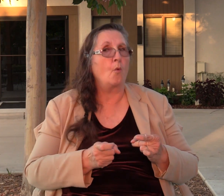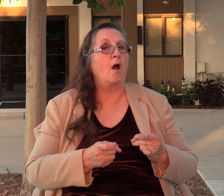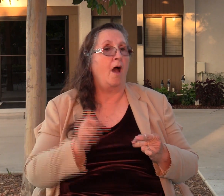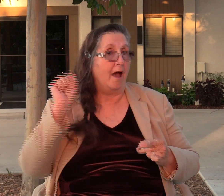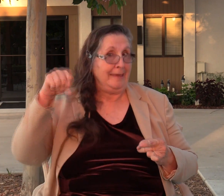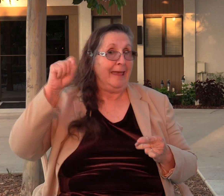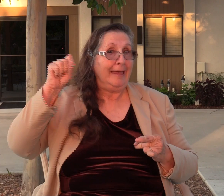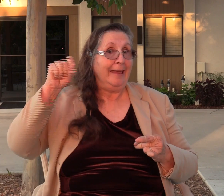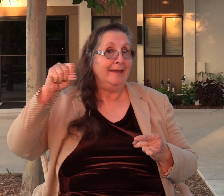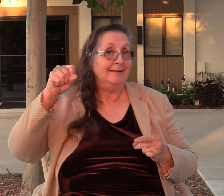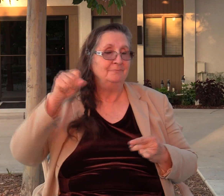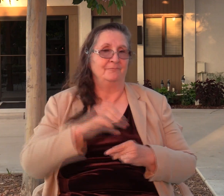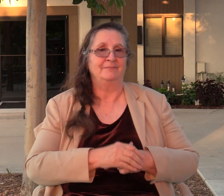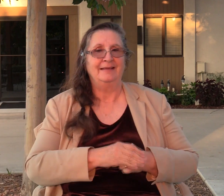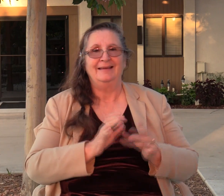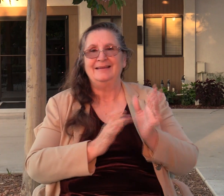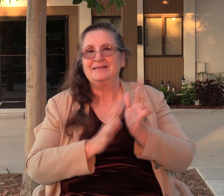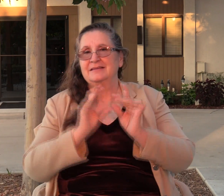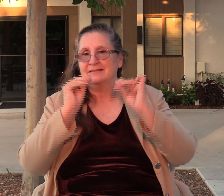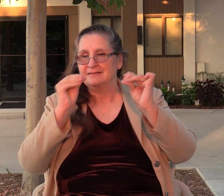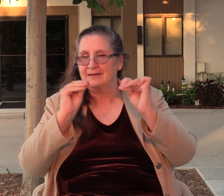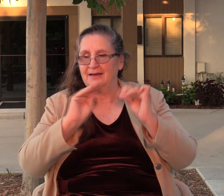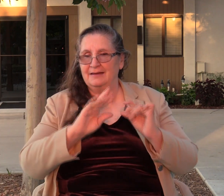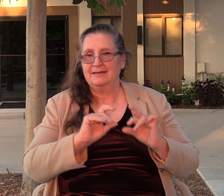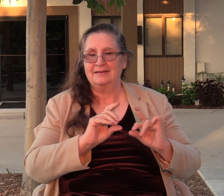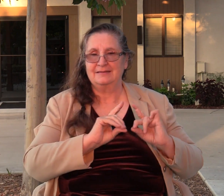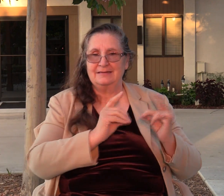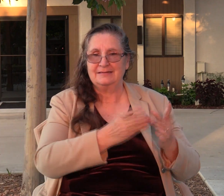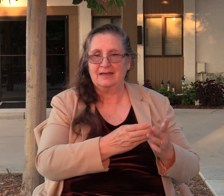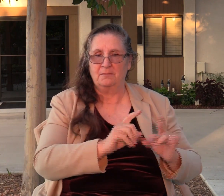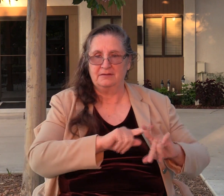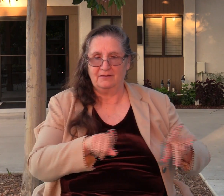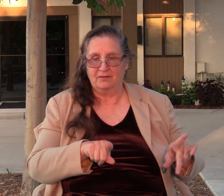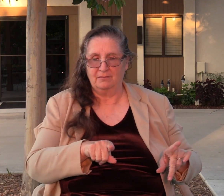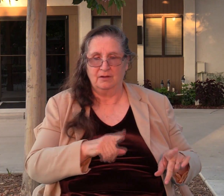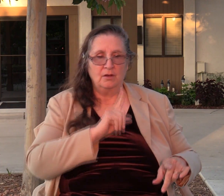You know, Jesus taught his disciples the difference between true leaders and bramble leaders.